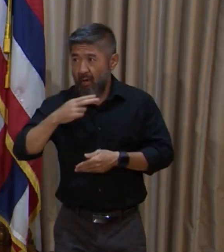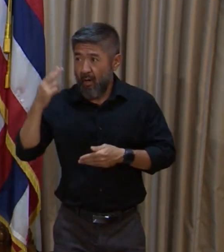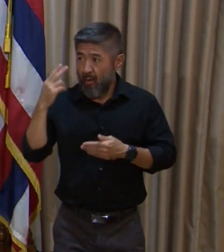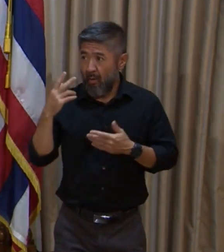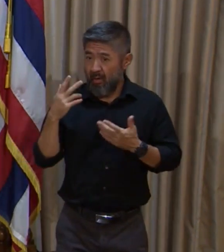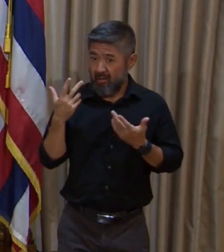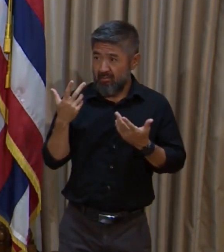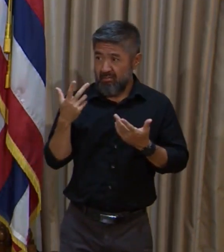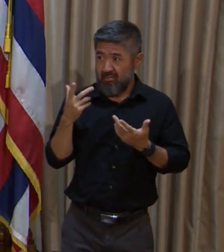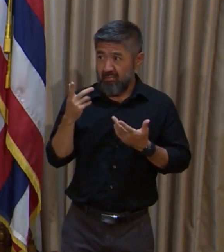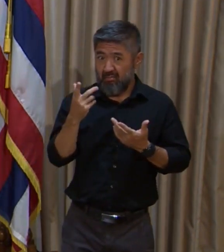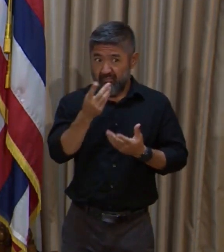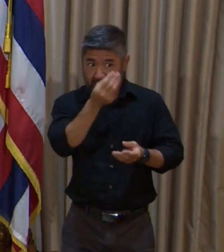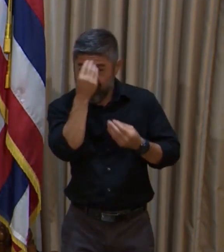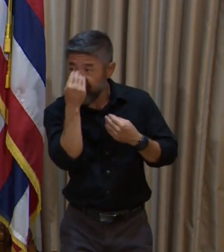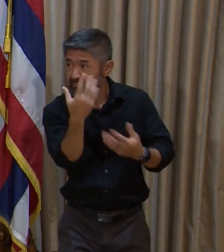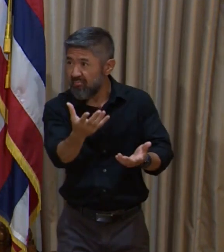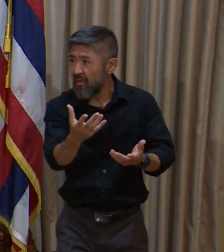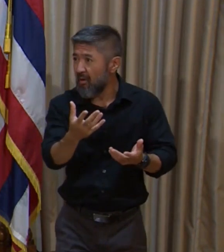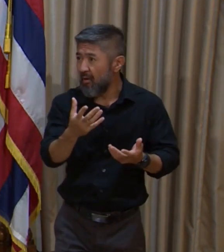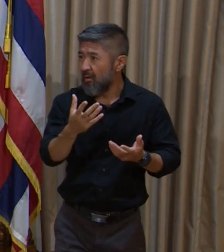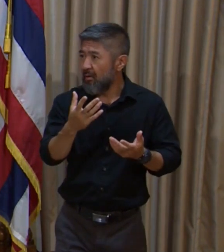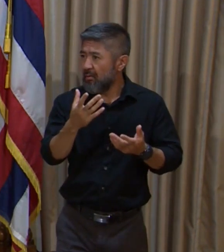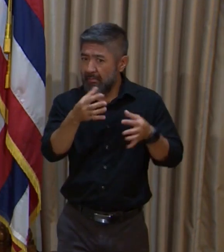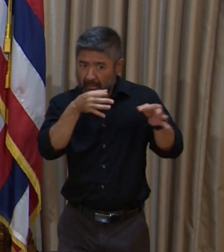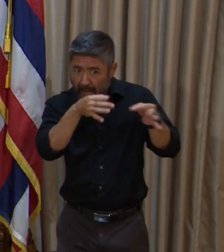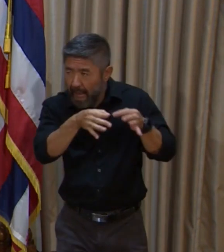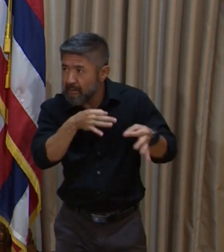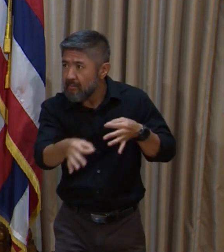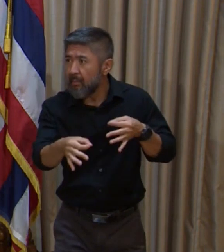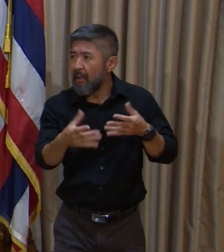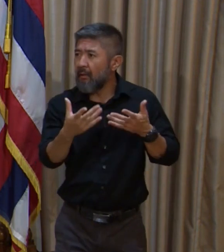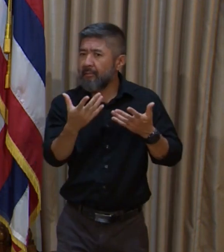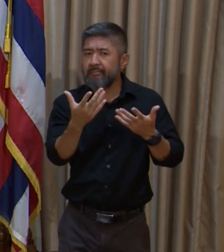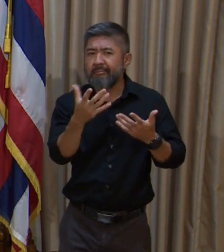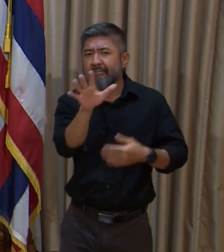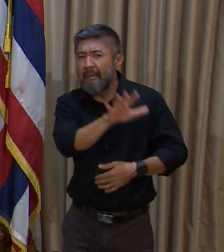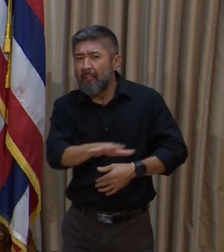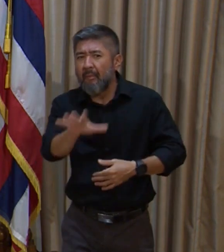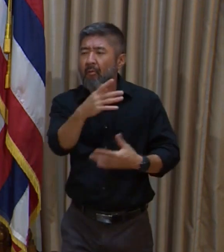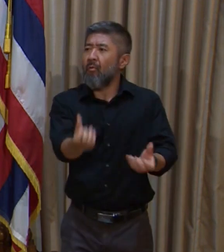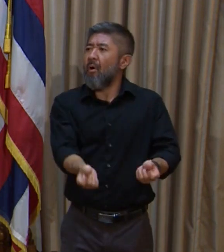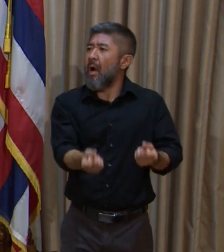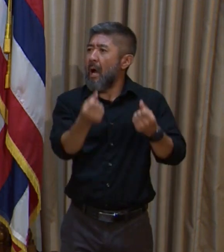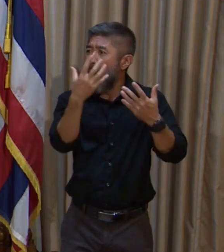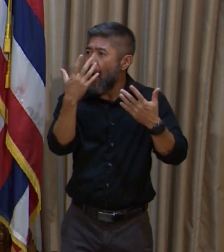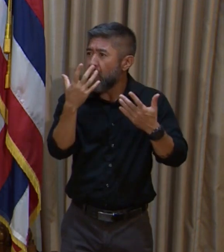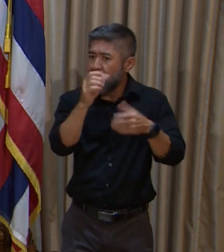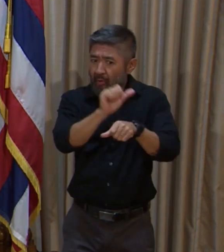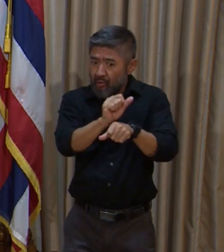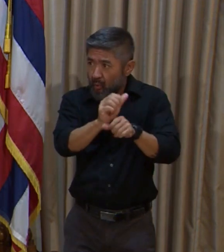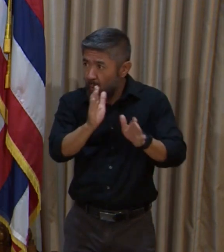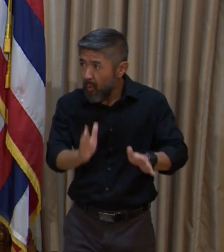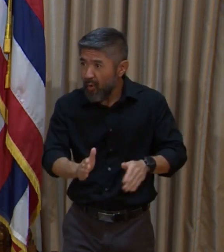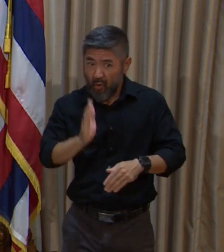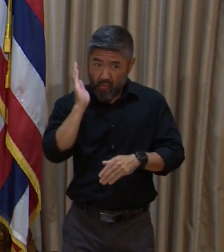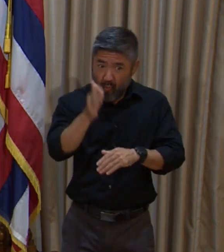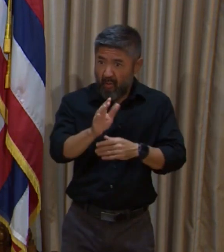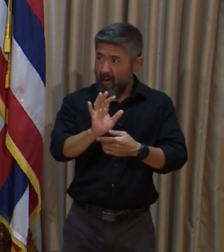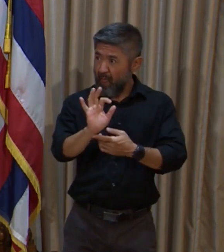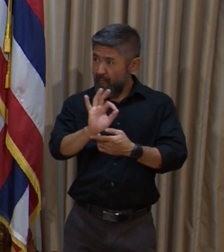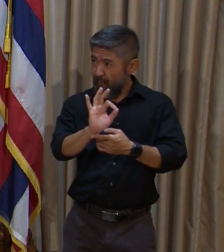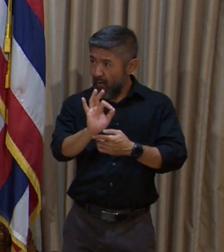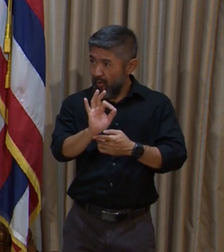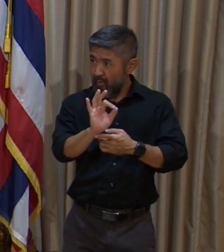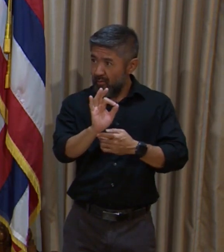exact amount of budget or a guideline so that they knew how much employees were going to get furloughed and